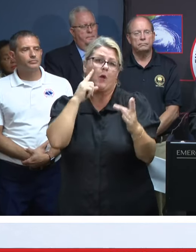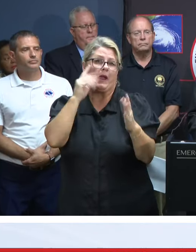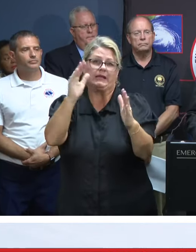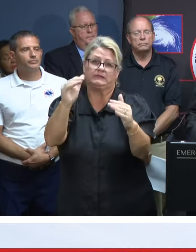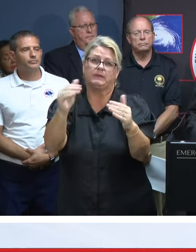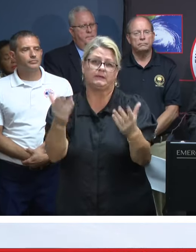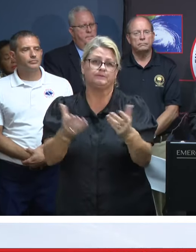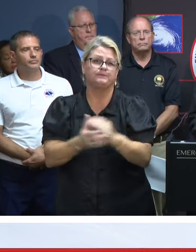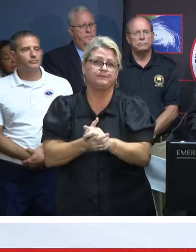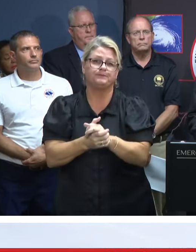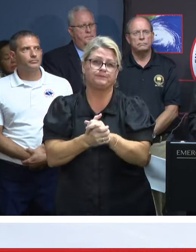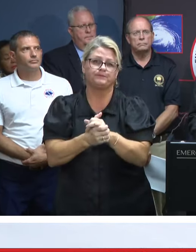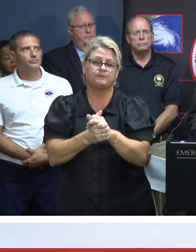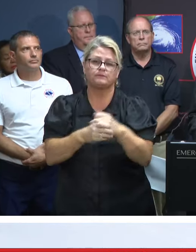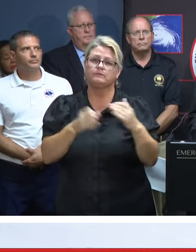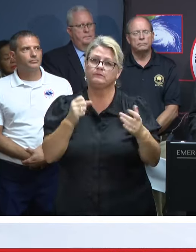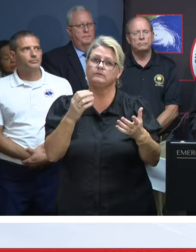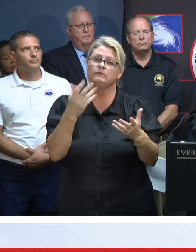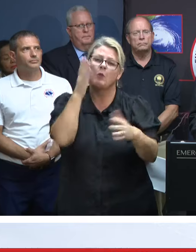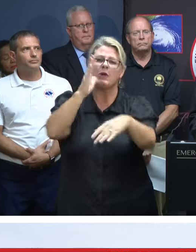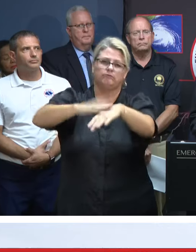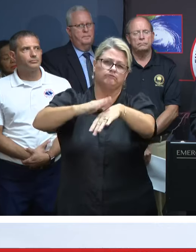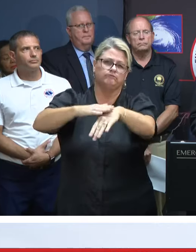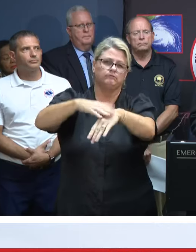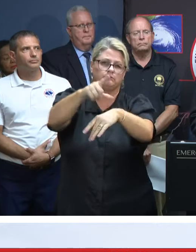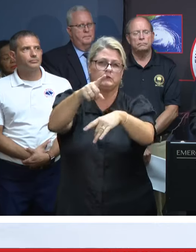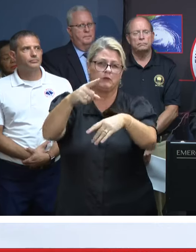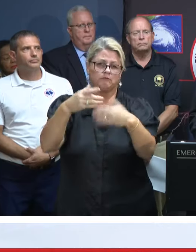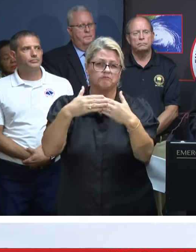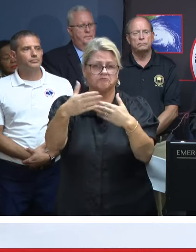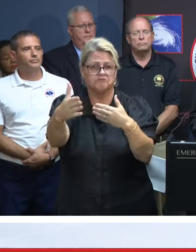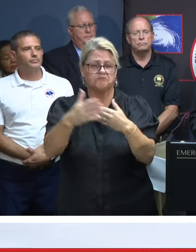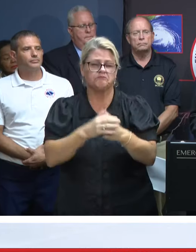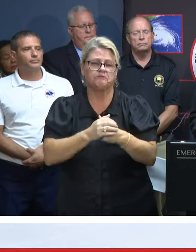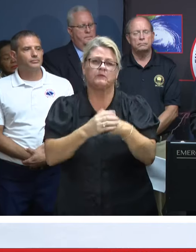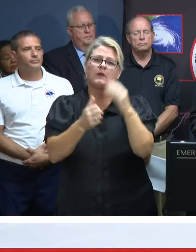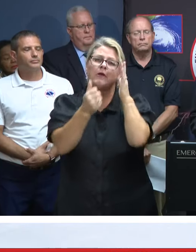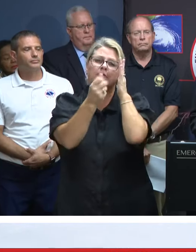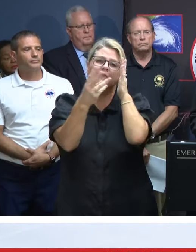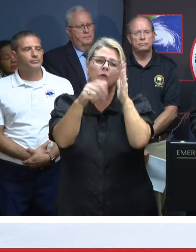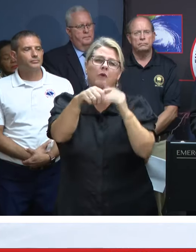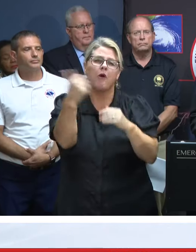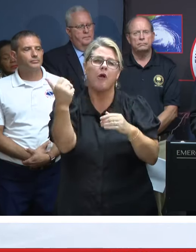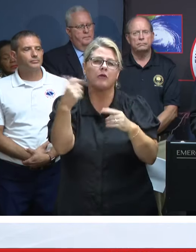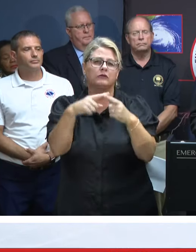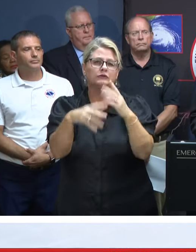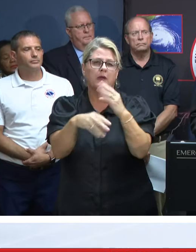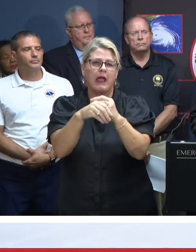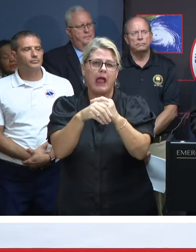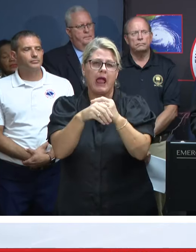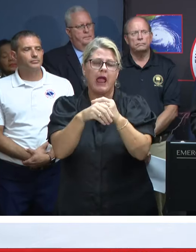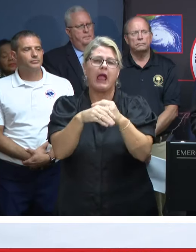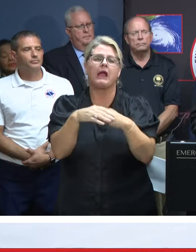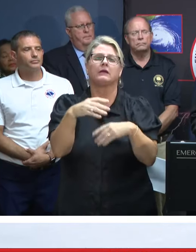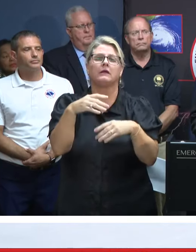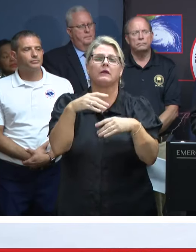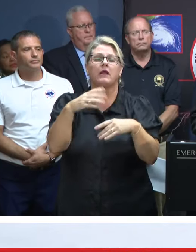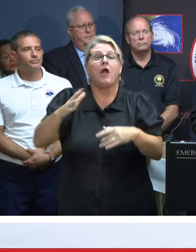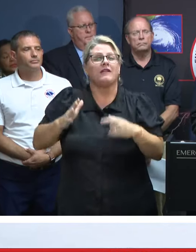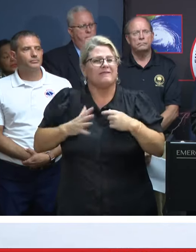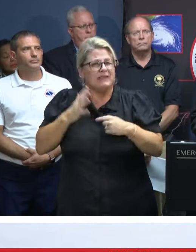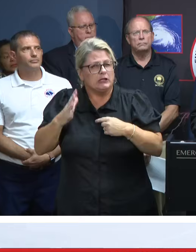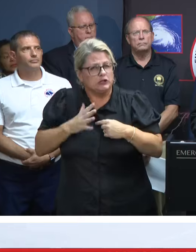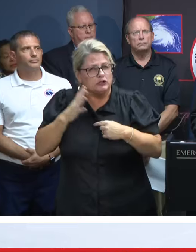time. And so we'll be keeping you alert as we go. Just a few other things. I mentioned monitor only the official